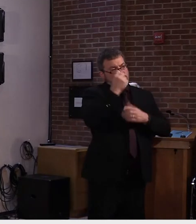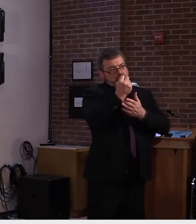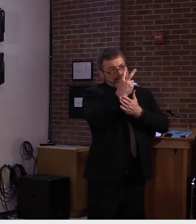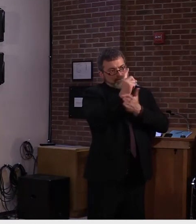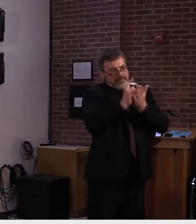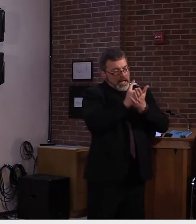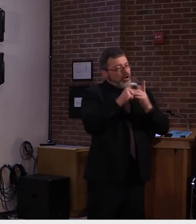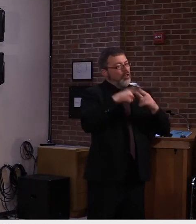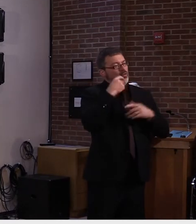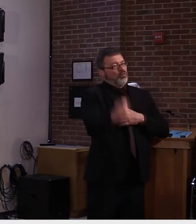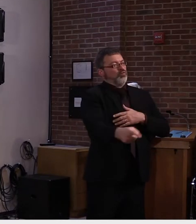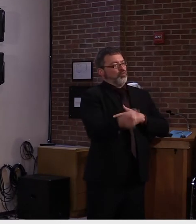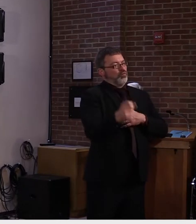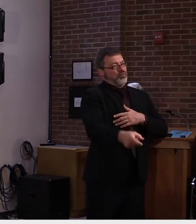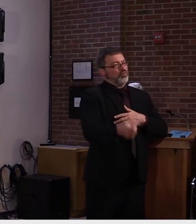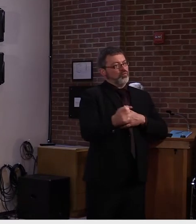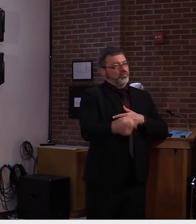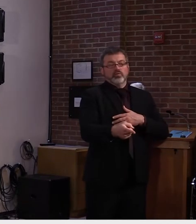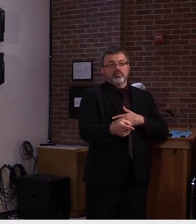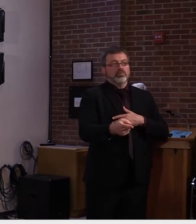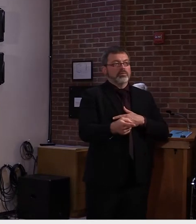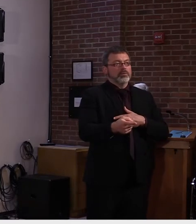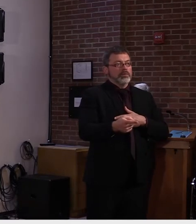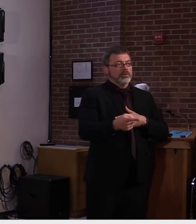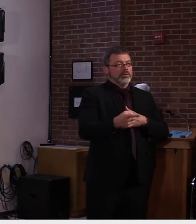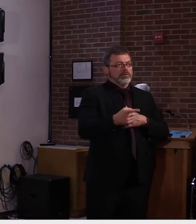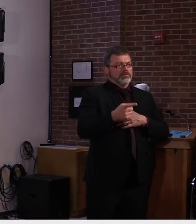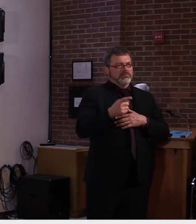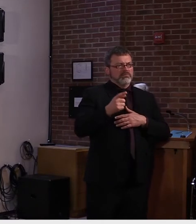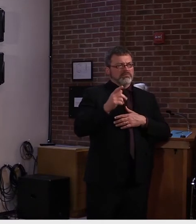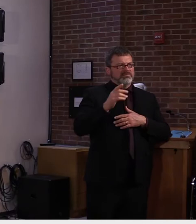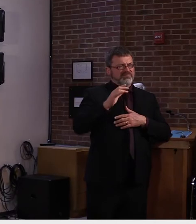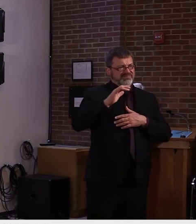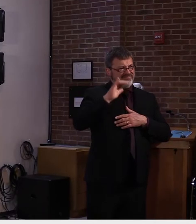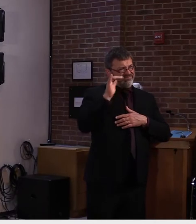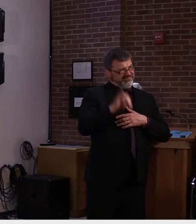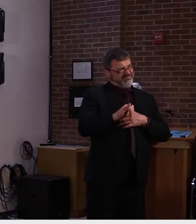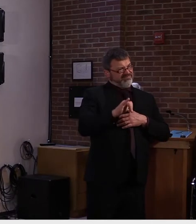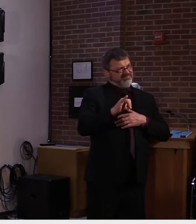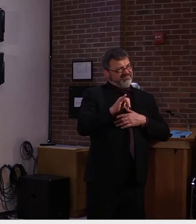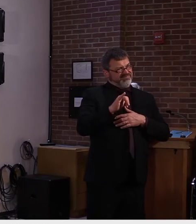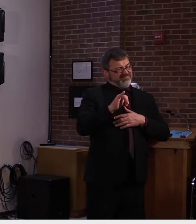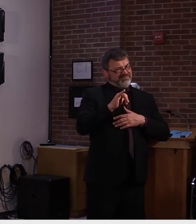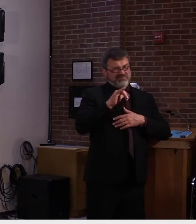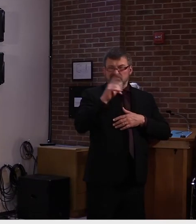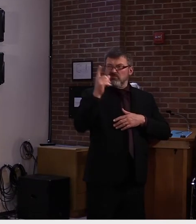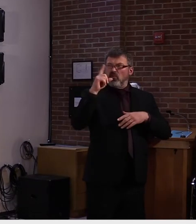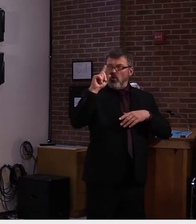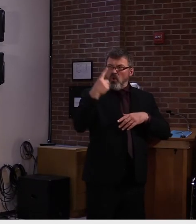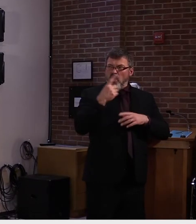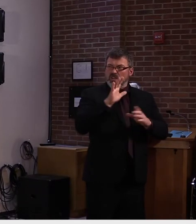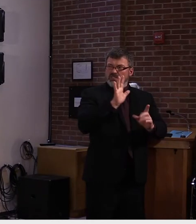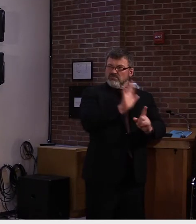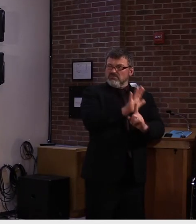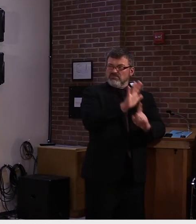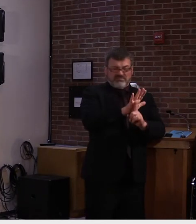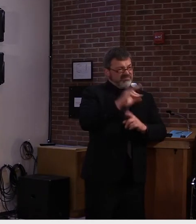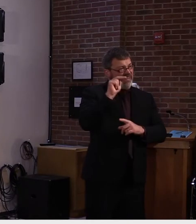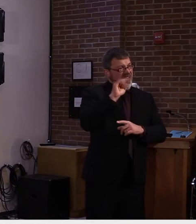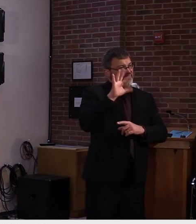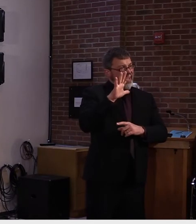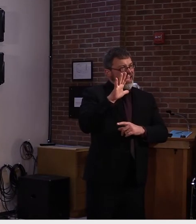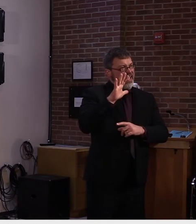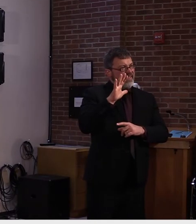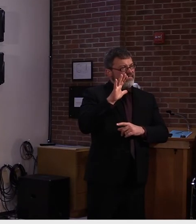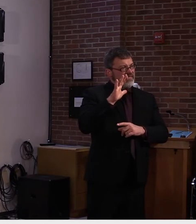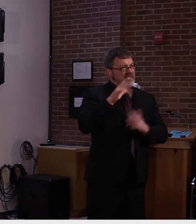protection provided by an N95 mask and they consider the, uh, the, the other type of